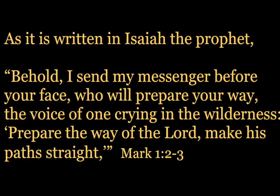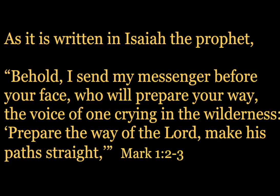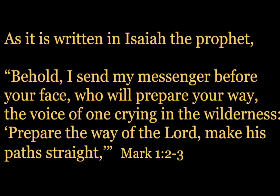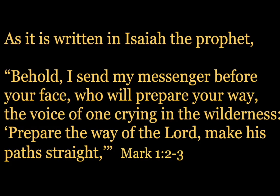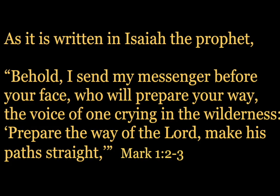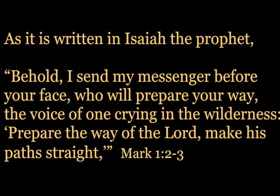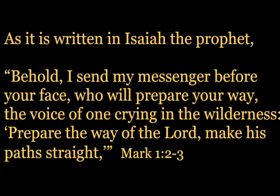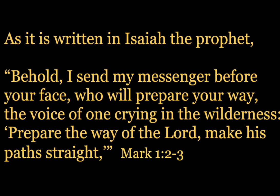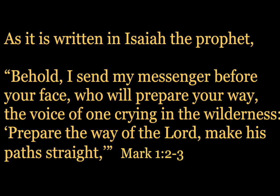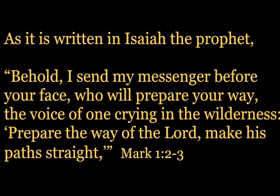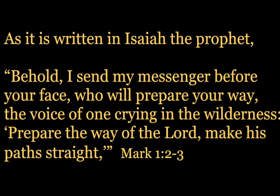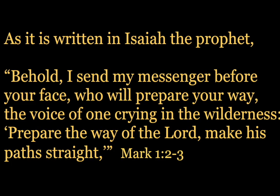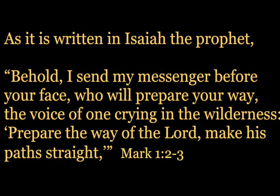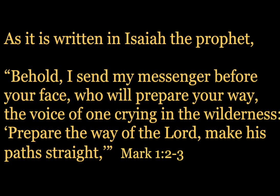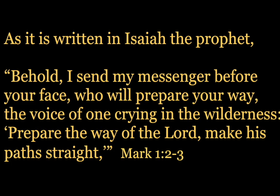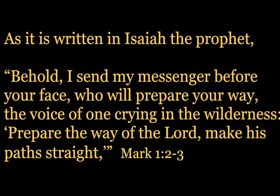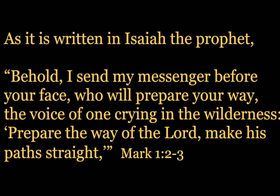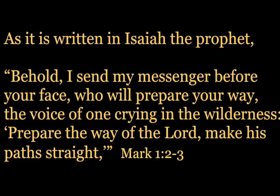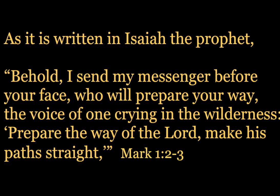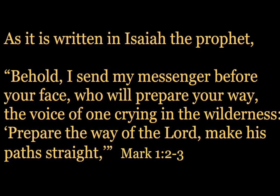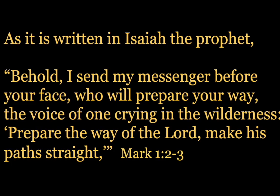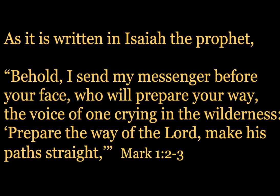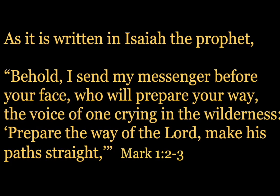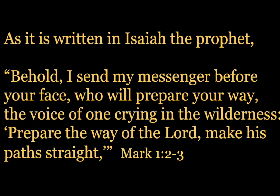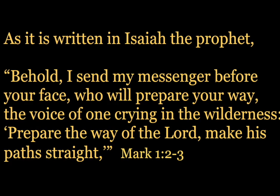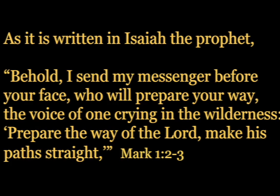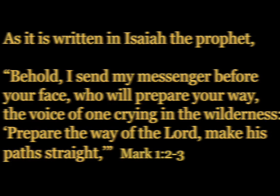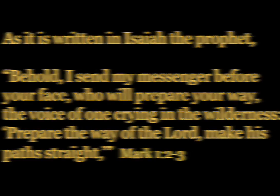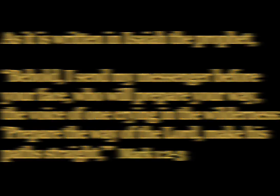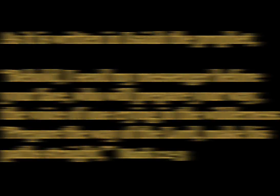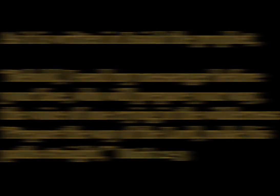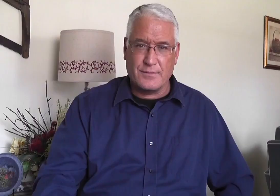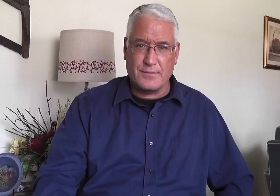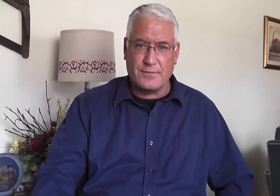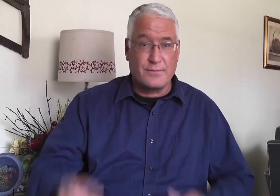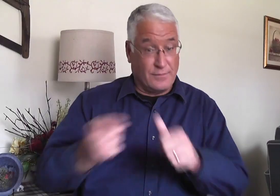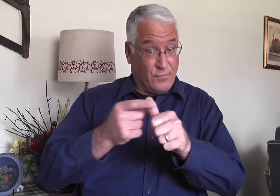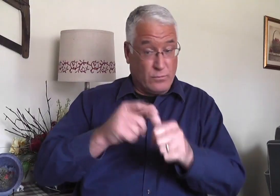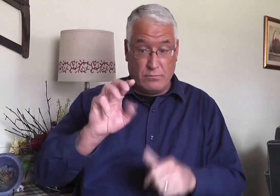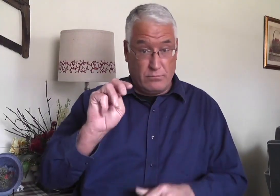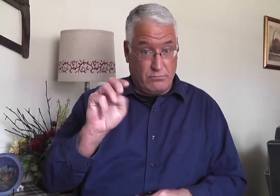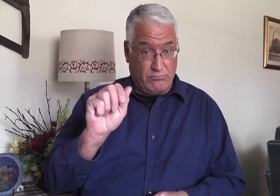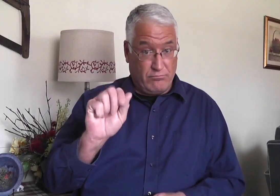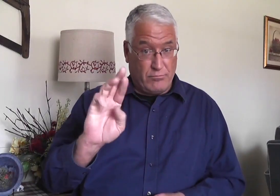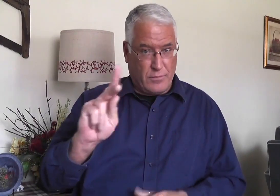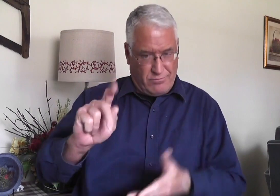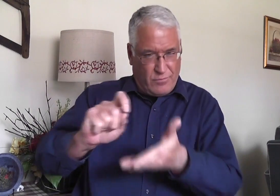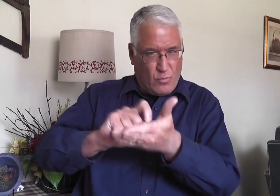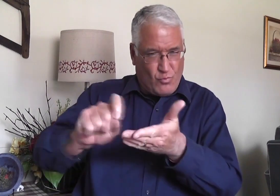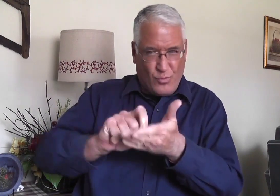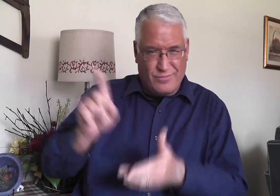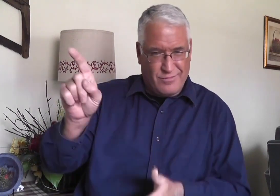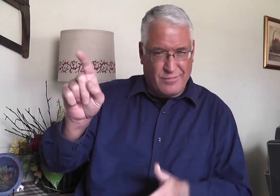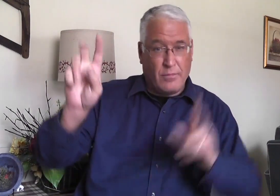make his path straight. Mark 1, verses 2 and 3. We read that first,